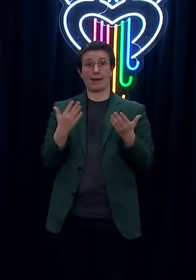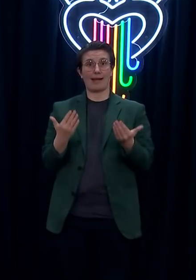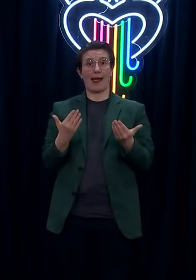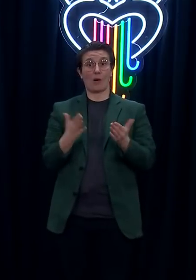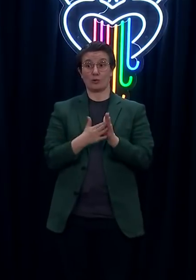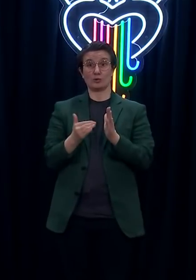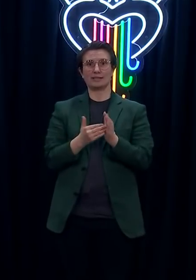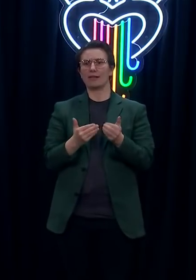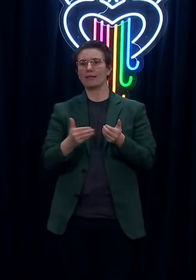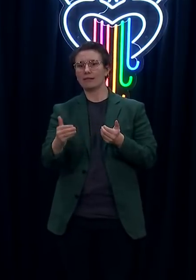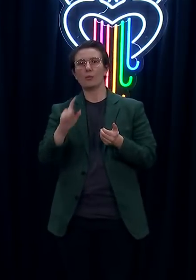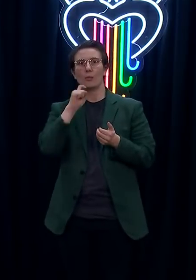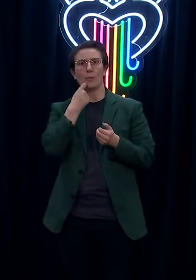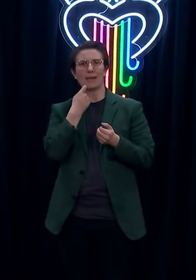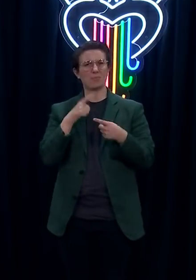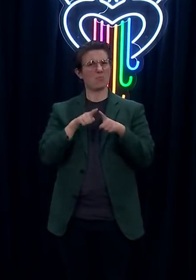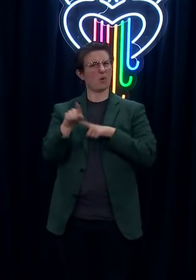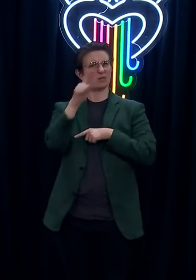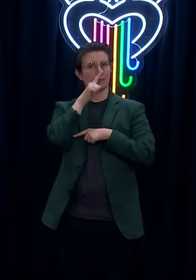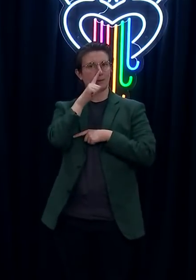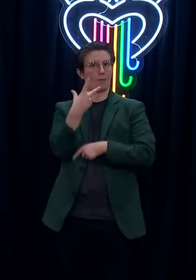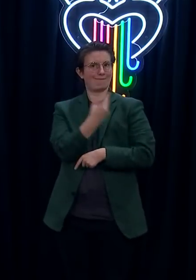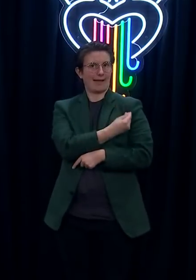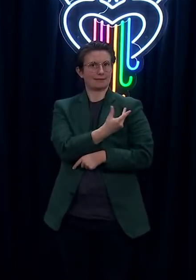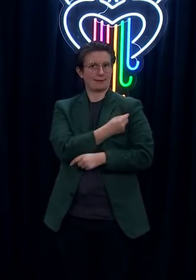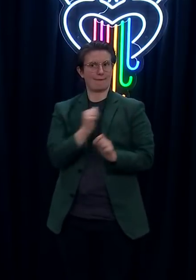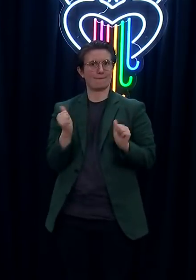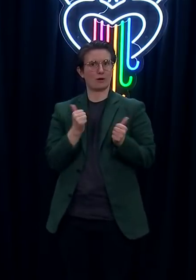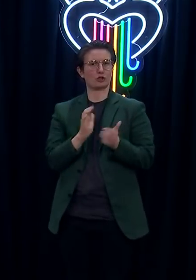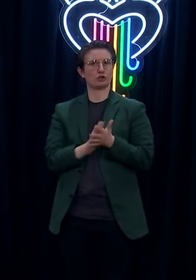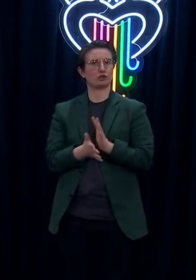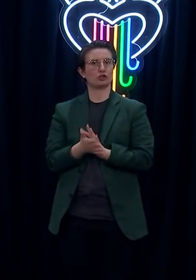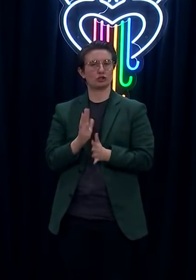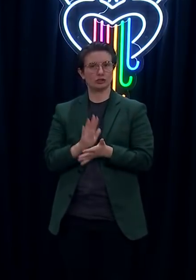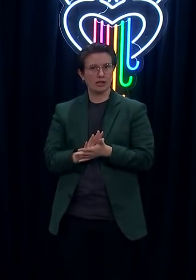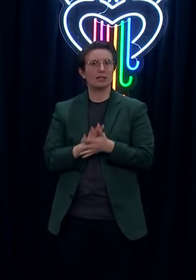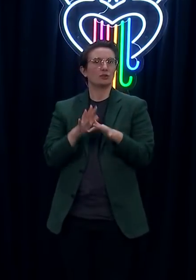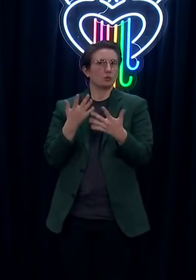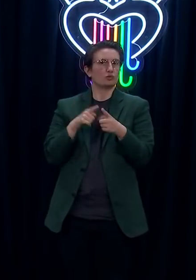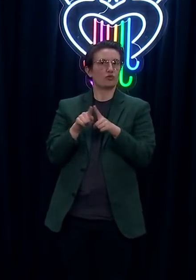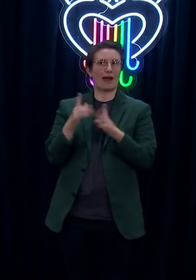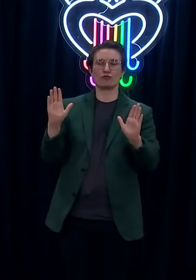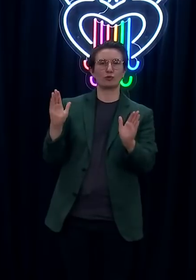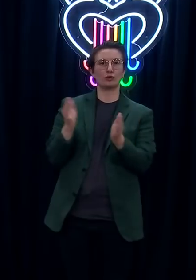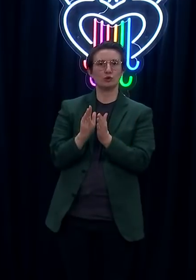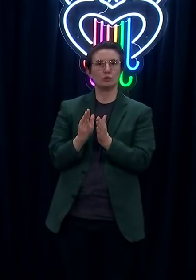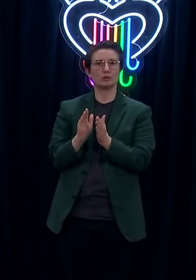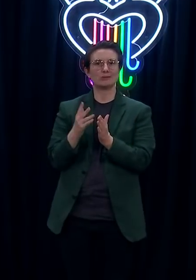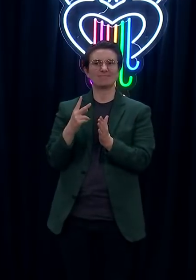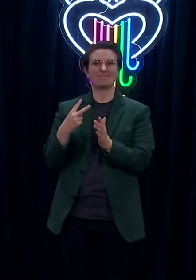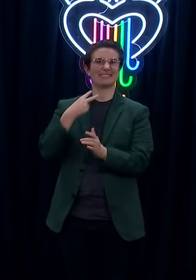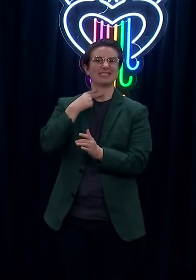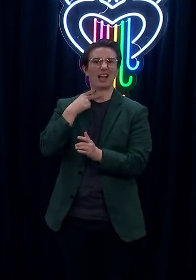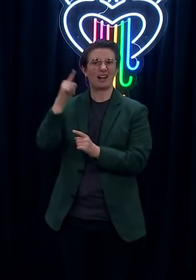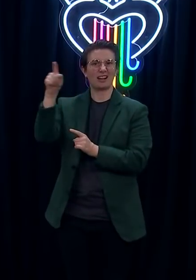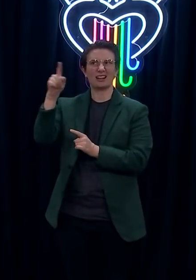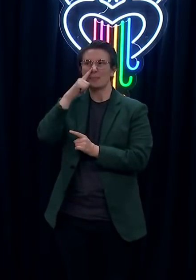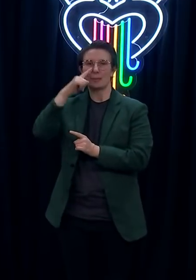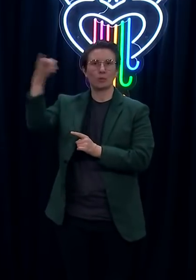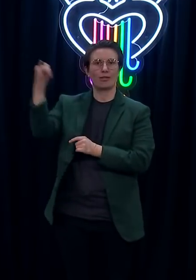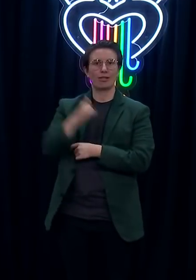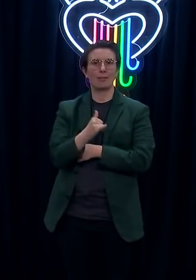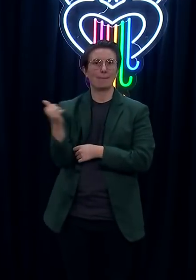some alternative tools that can help reduce the bottlenecks at our border. Can I just clarify, with the prisoner, you said that they had come